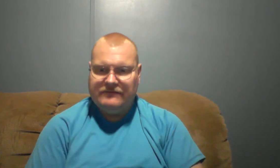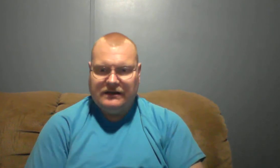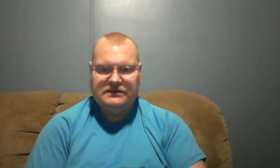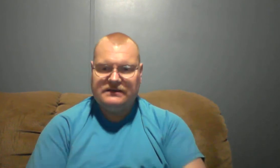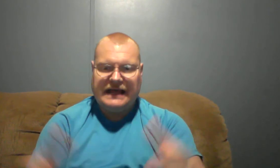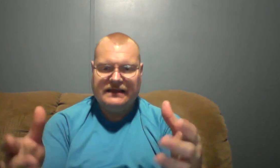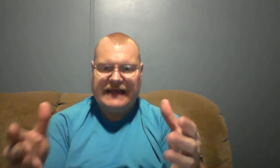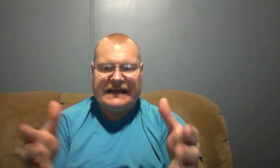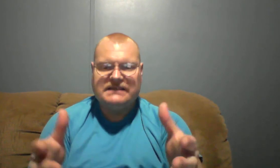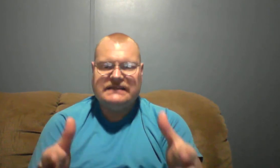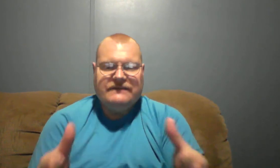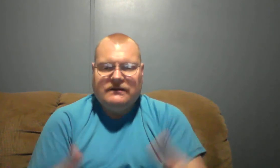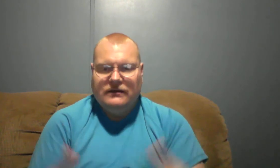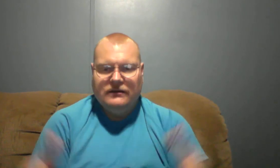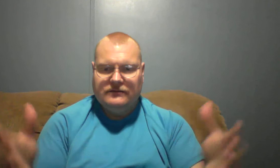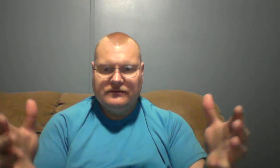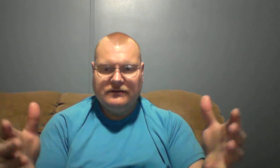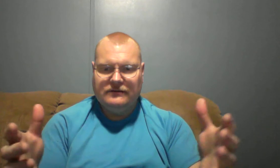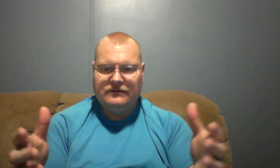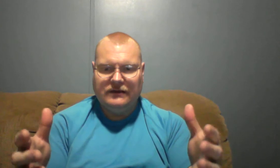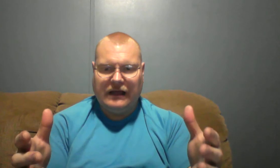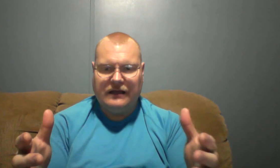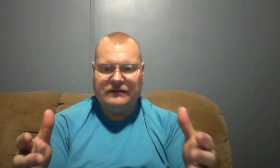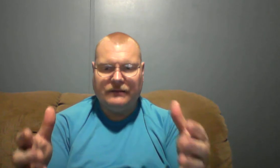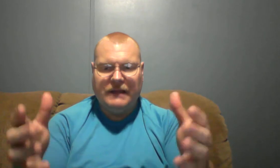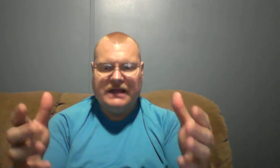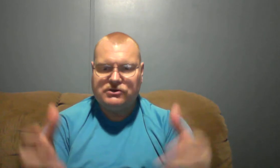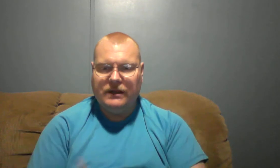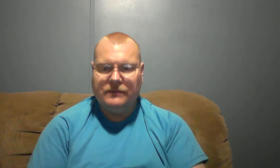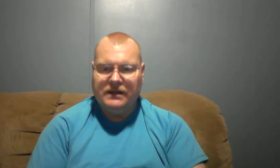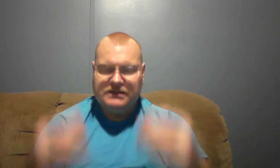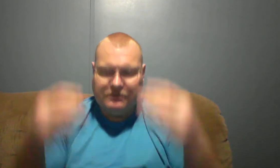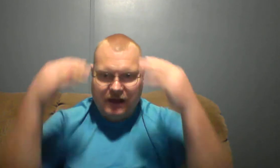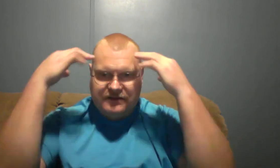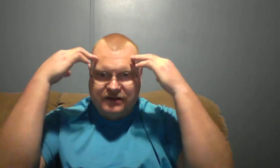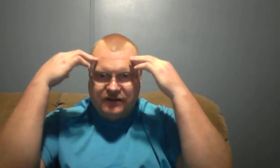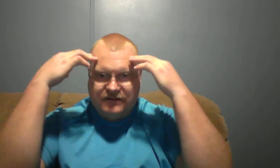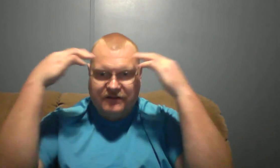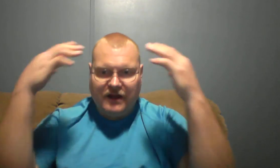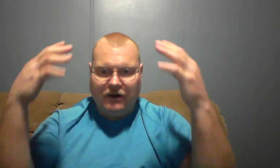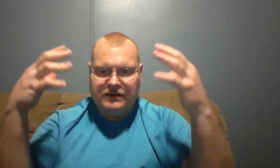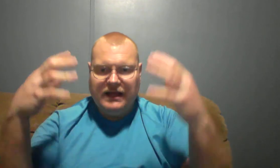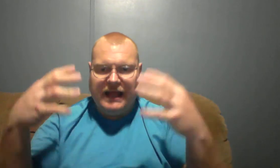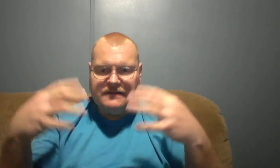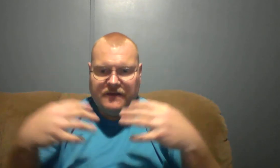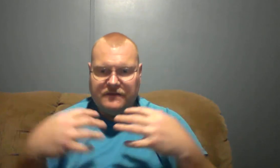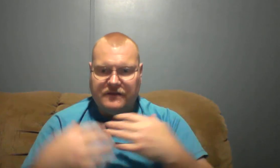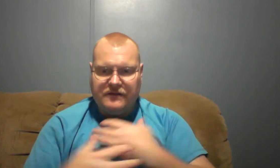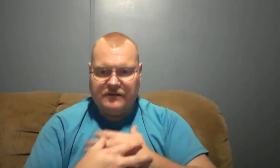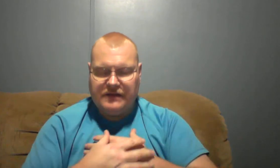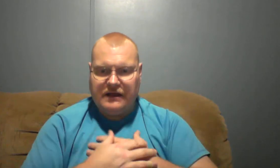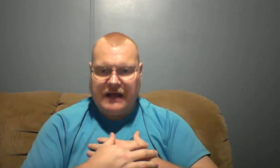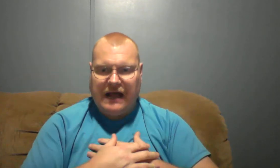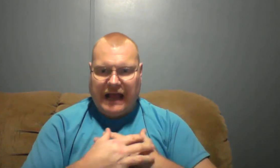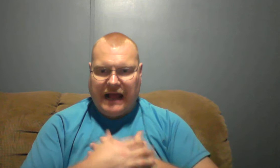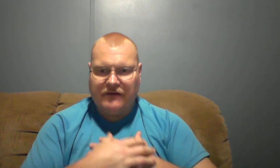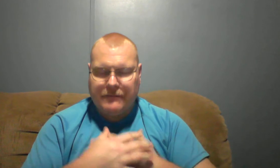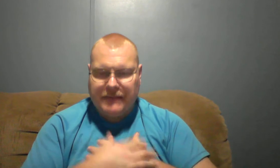That doesn't even measure up to the thought and how that makes